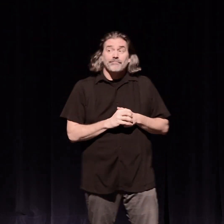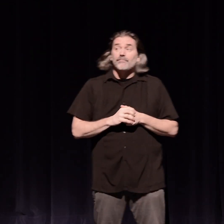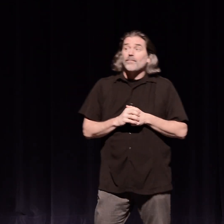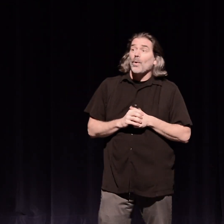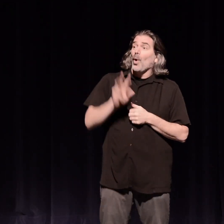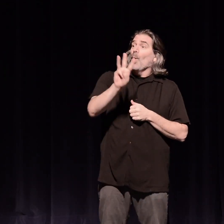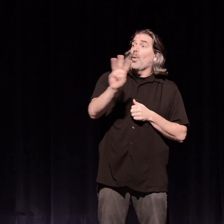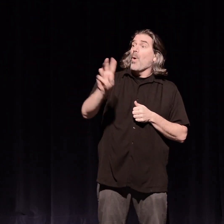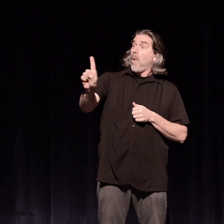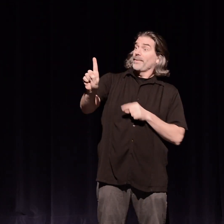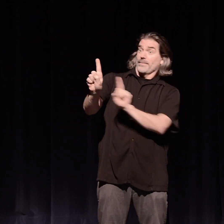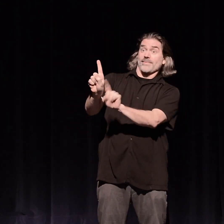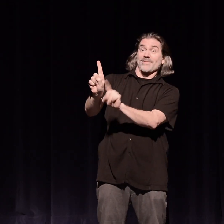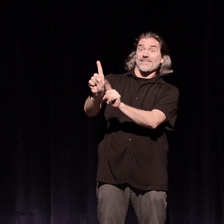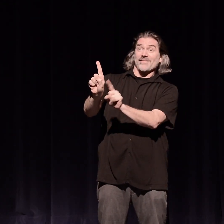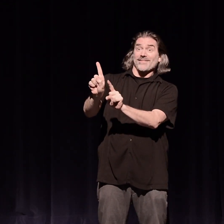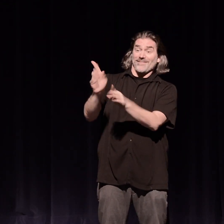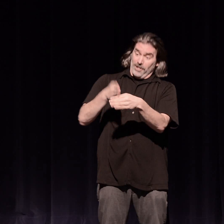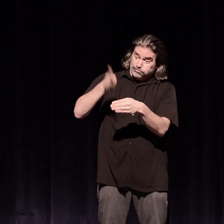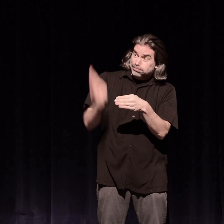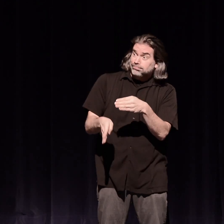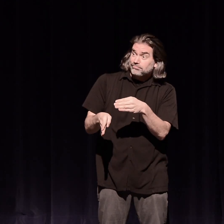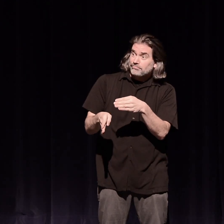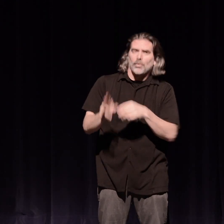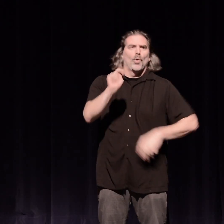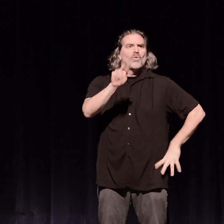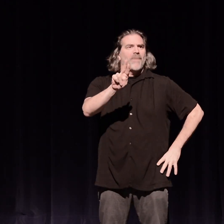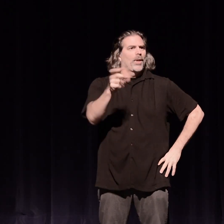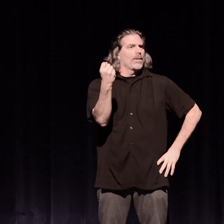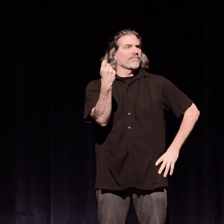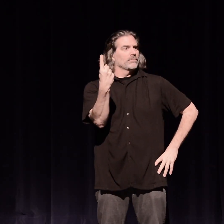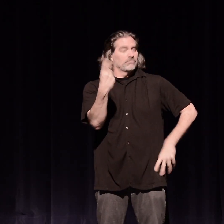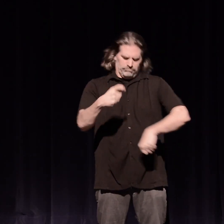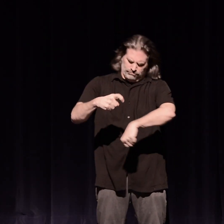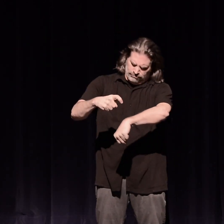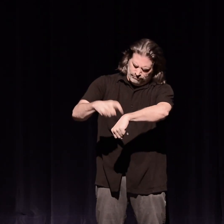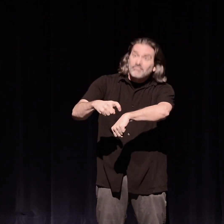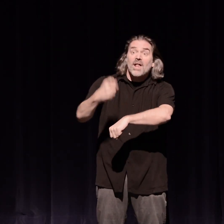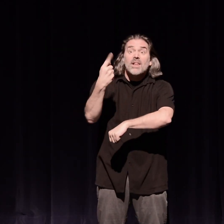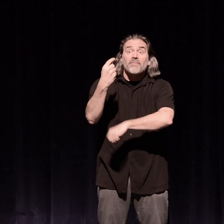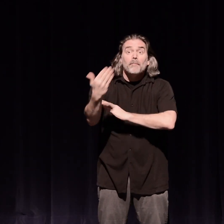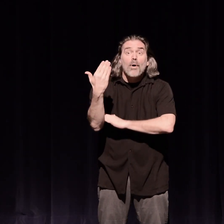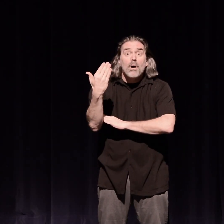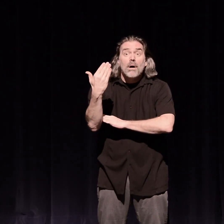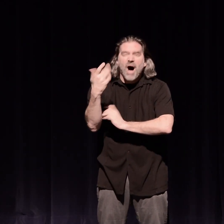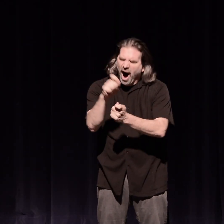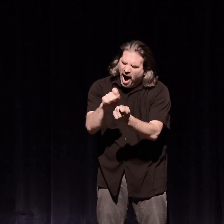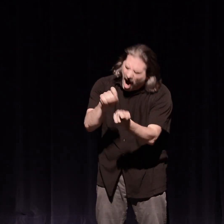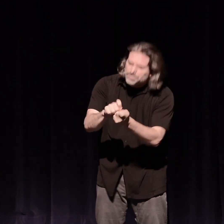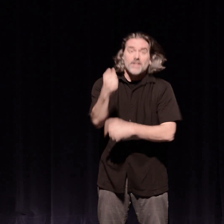You know, World War I ended on November 11th at 11 o'clock in